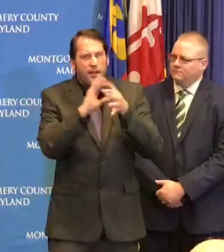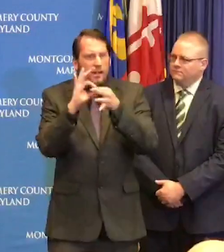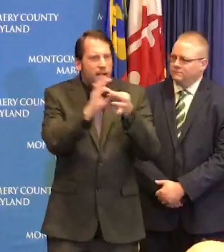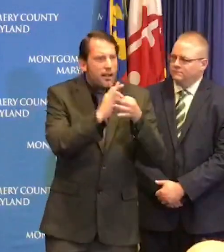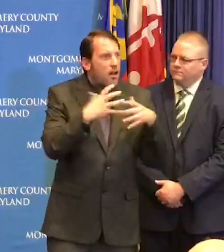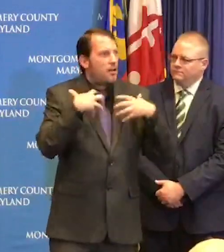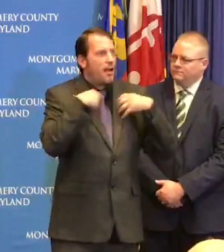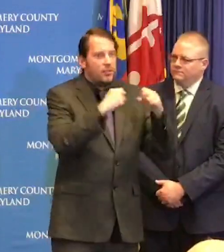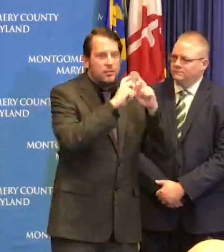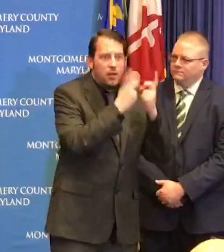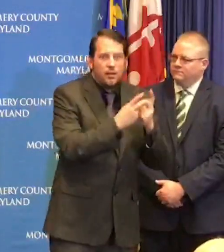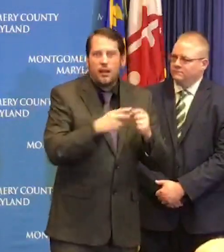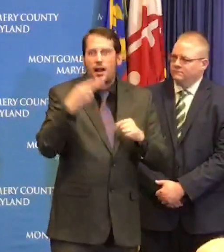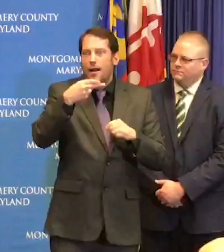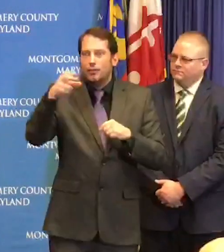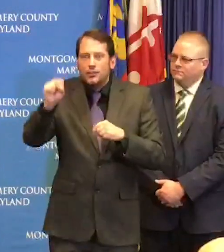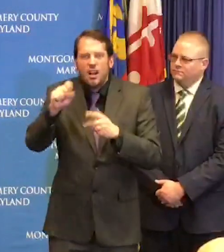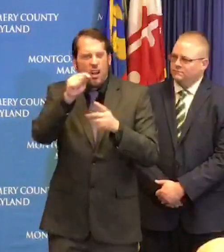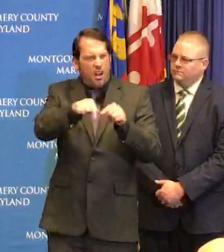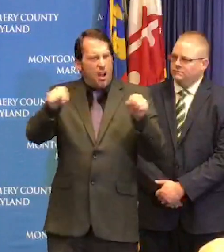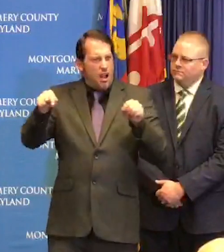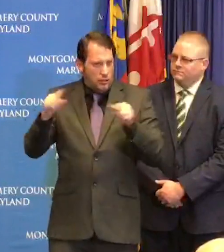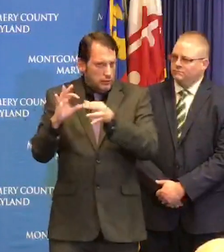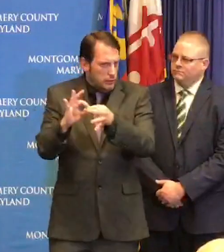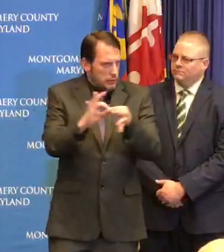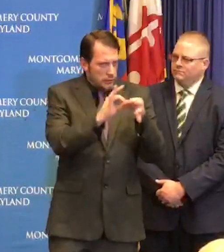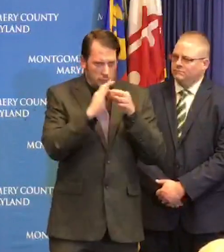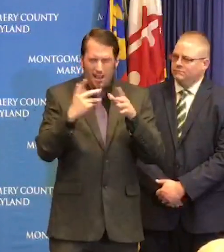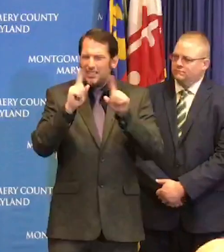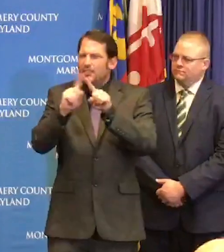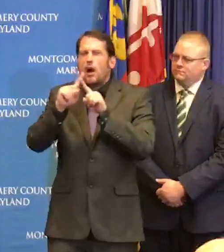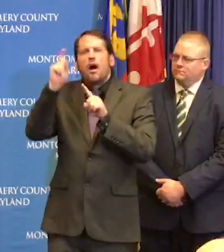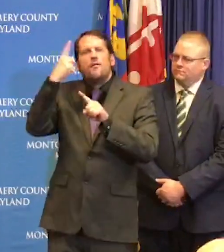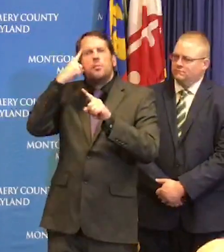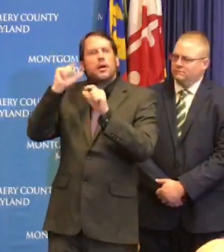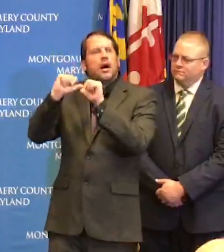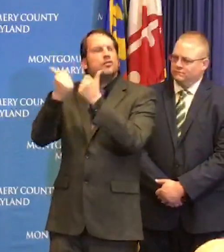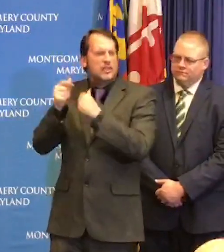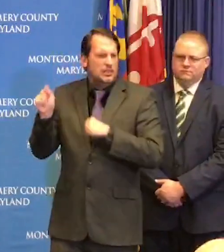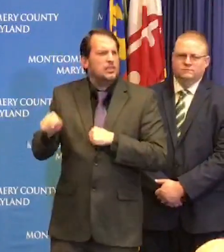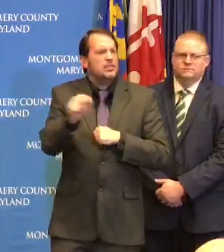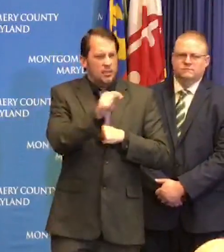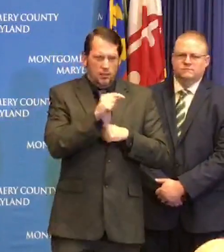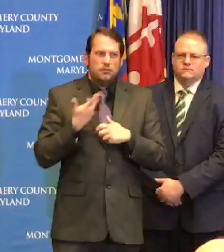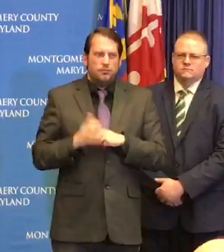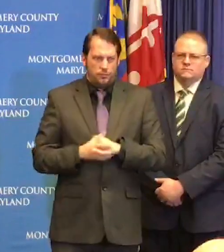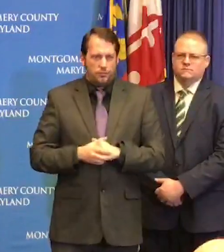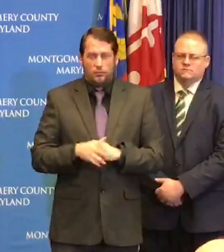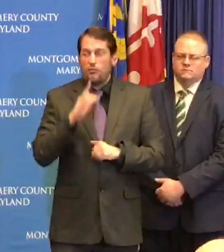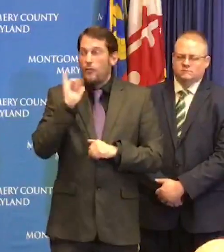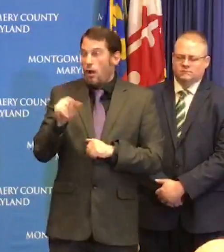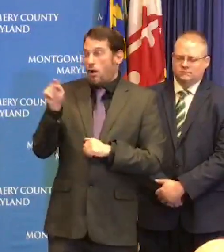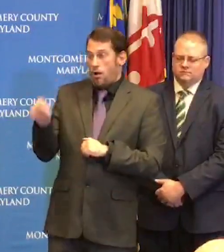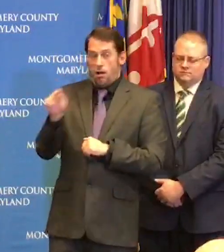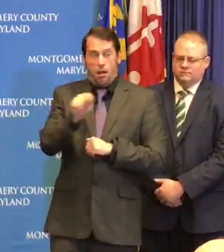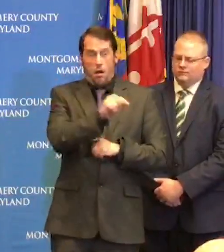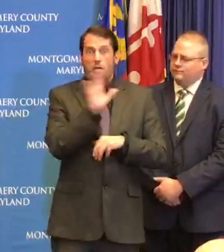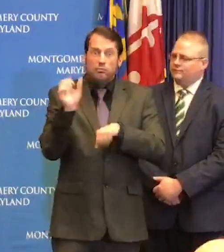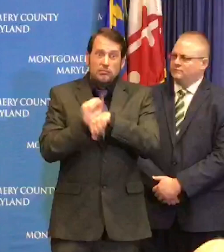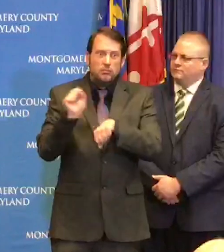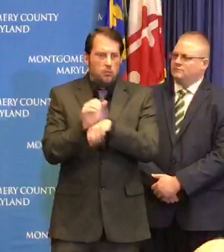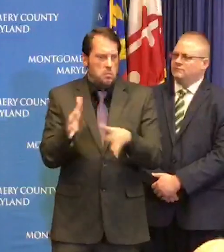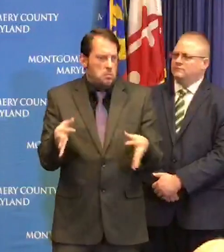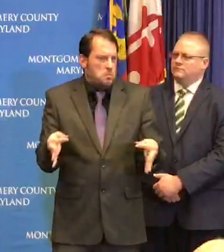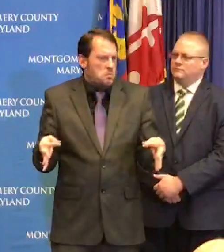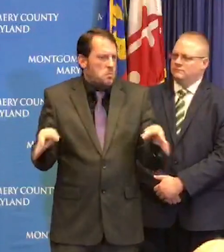all of the other inter-government agencies across the county the work that they do is tremendous it's exhausting but they